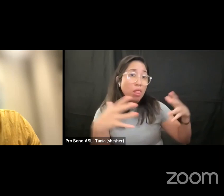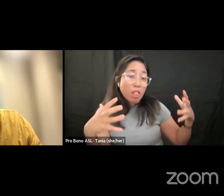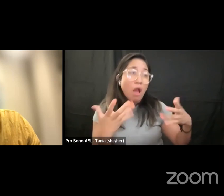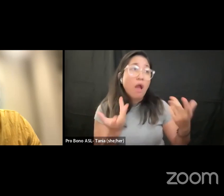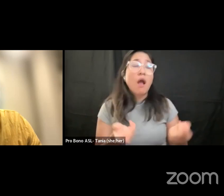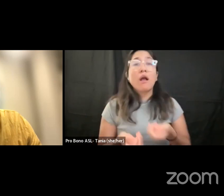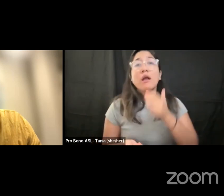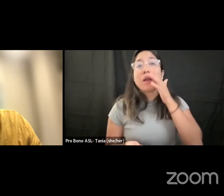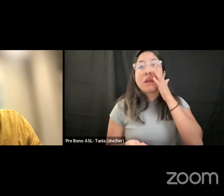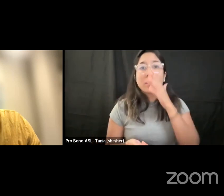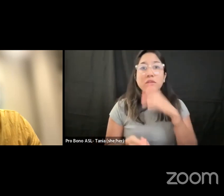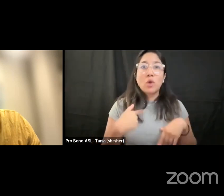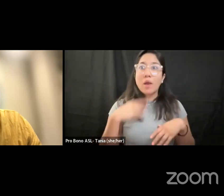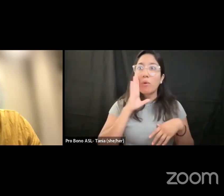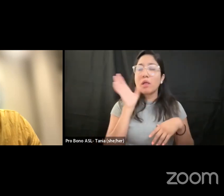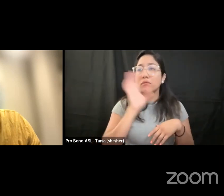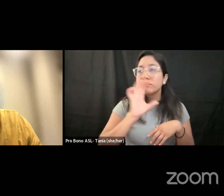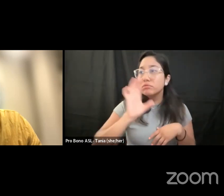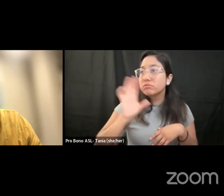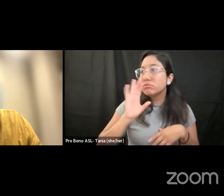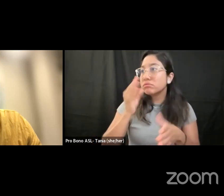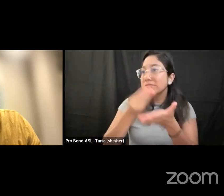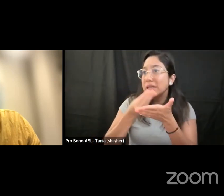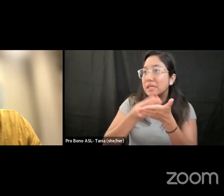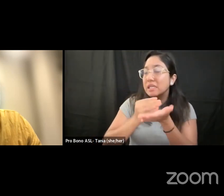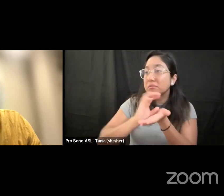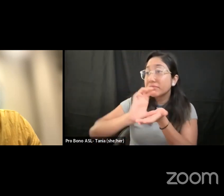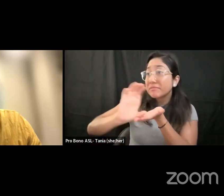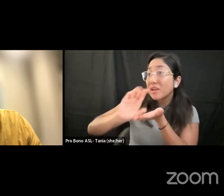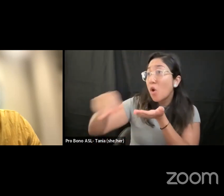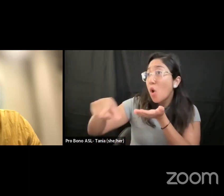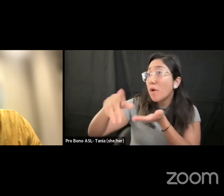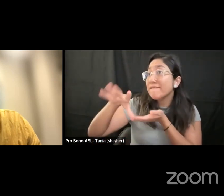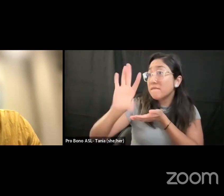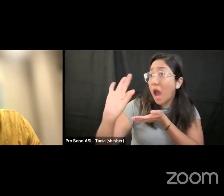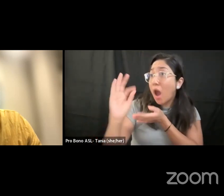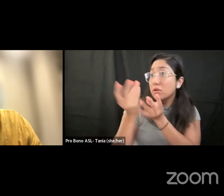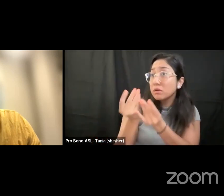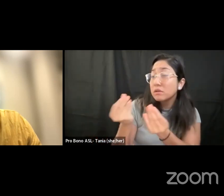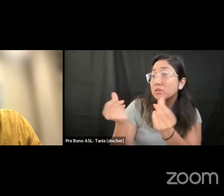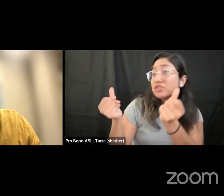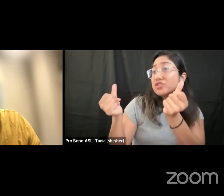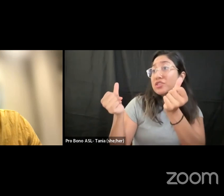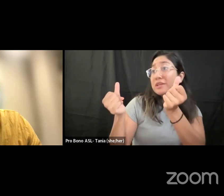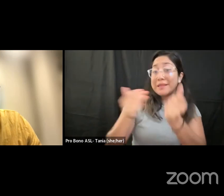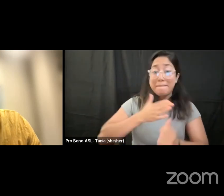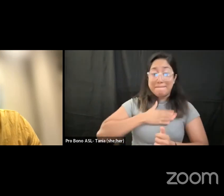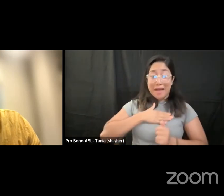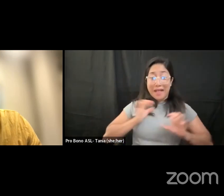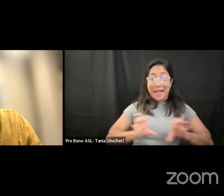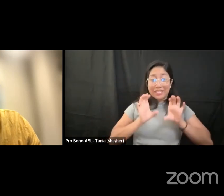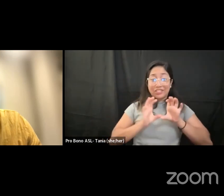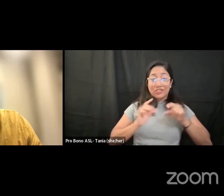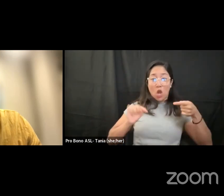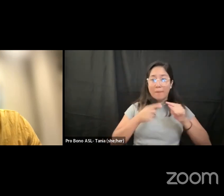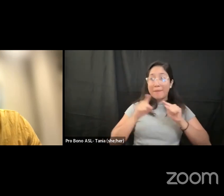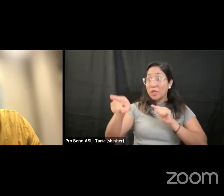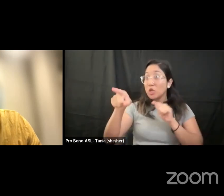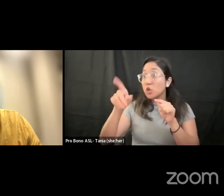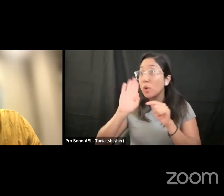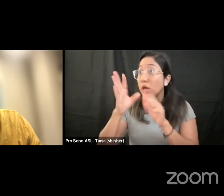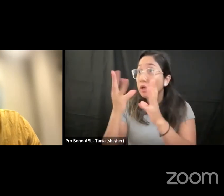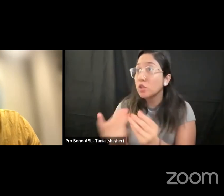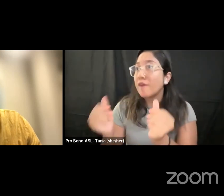look for someone who can look for some sort of remedy towards actions that i am doing that is harmful to the planet